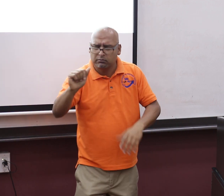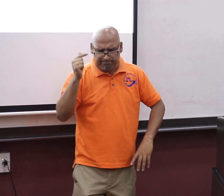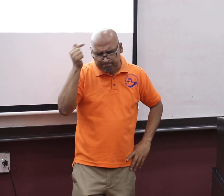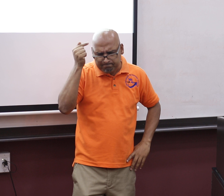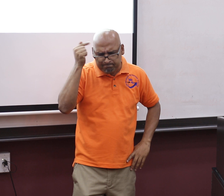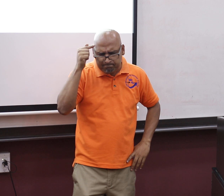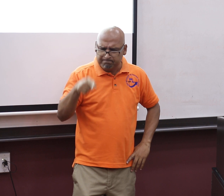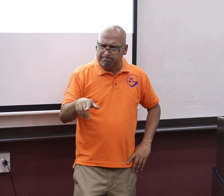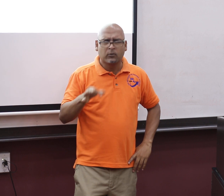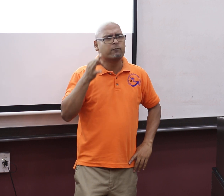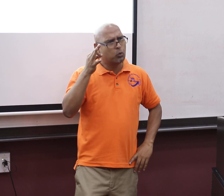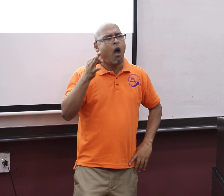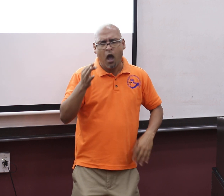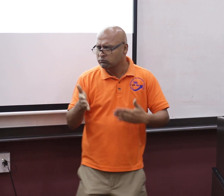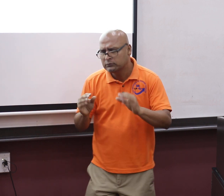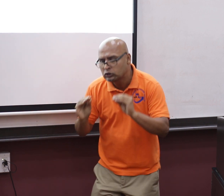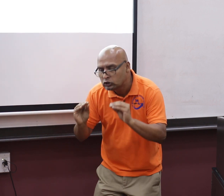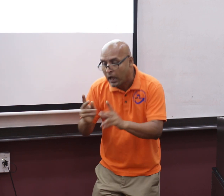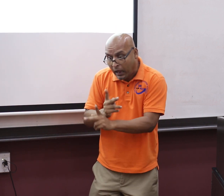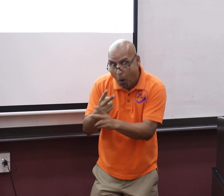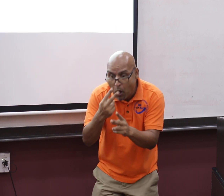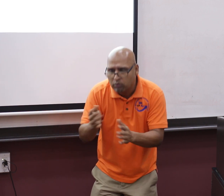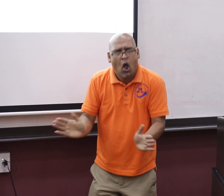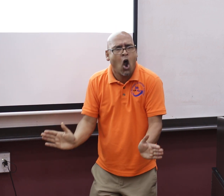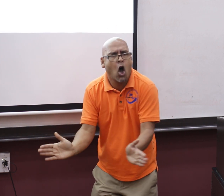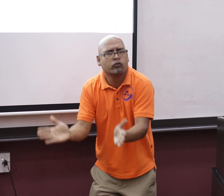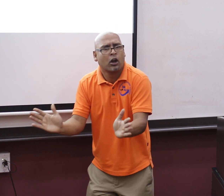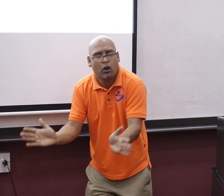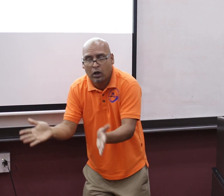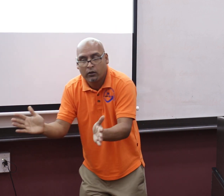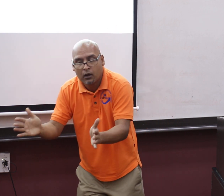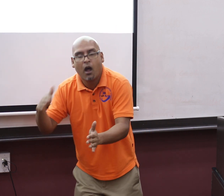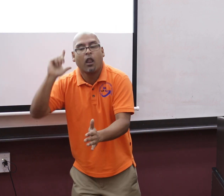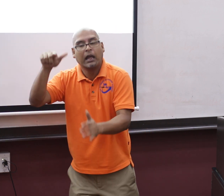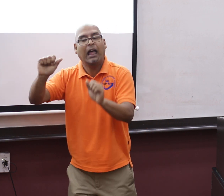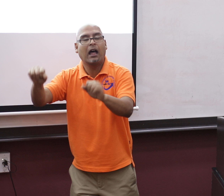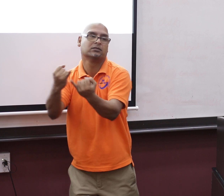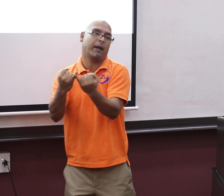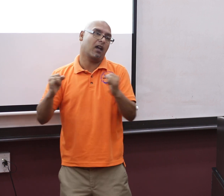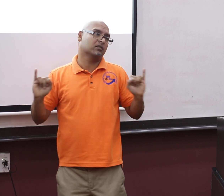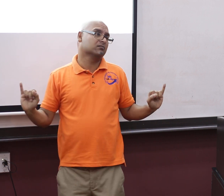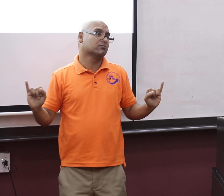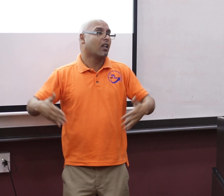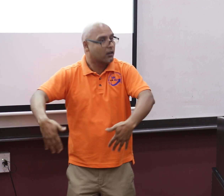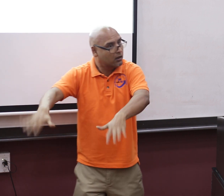In the future, if I had a deaf or a hard of hearing child, or a child with disabilities, it's important to encourage them to be